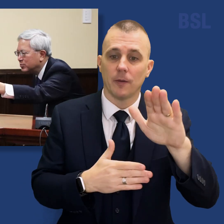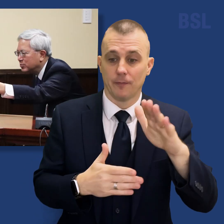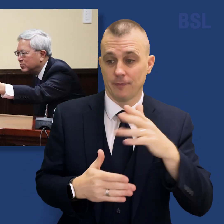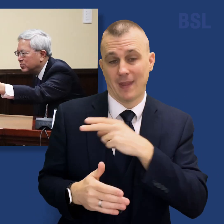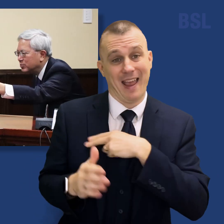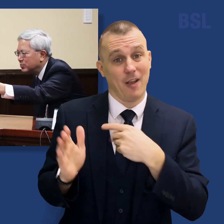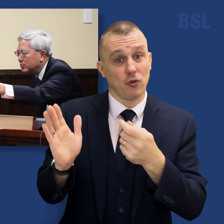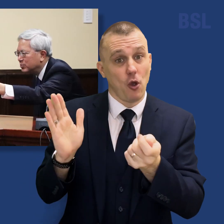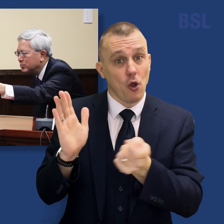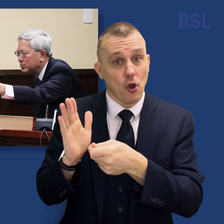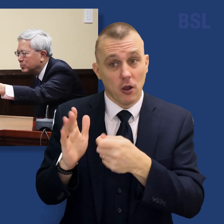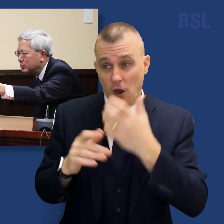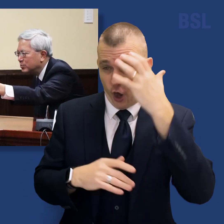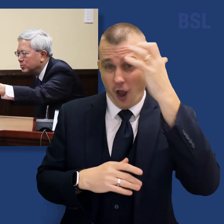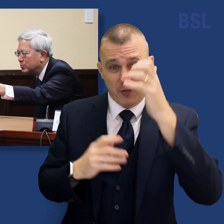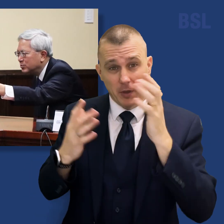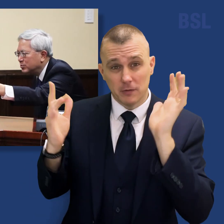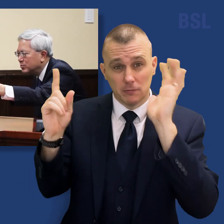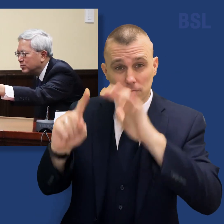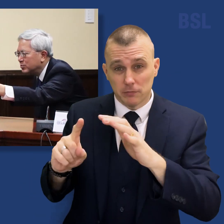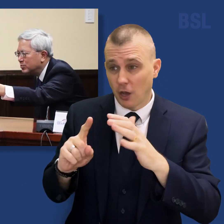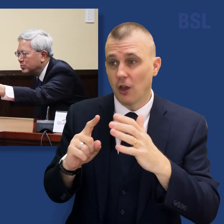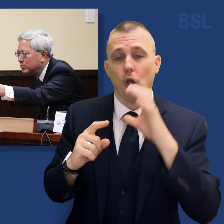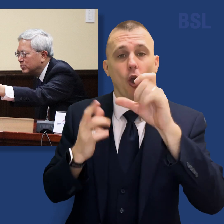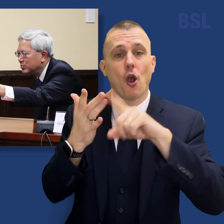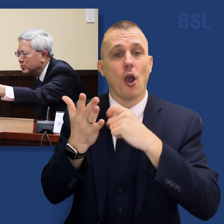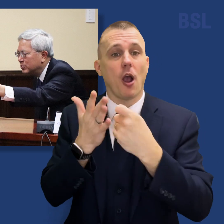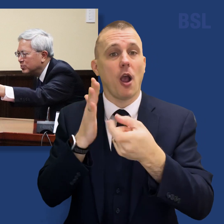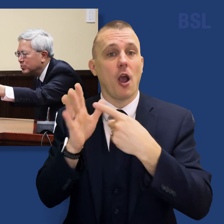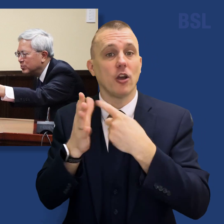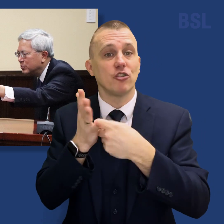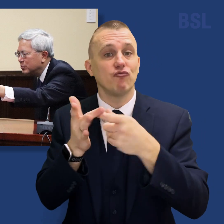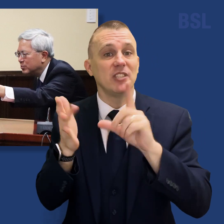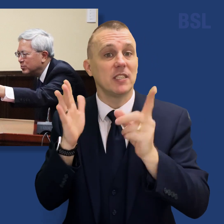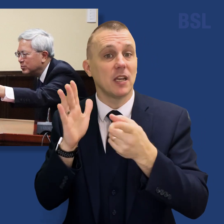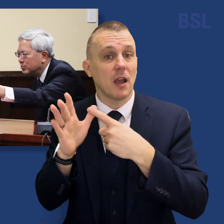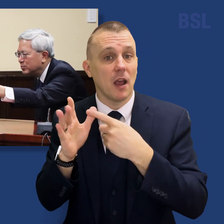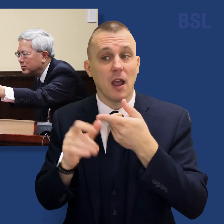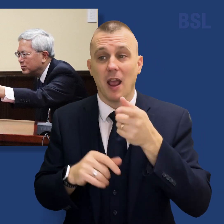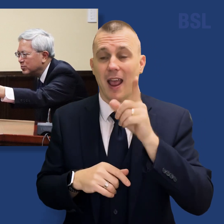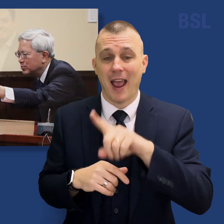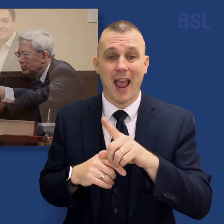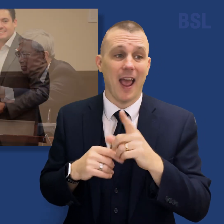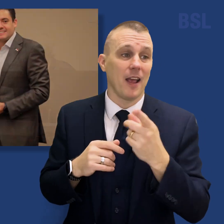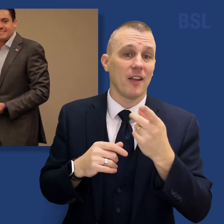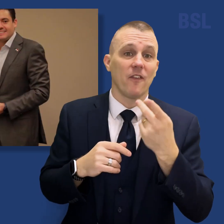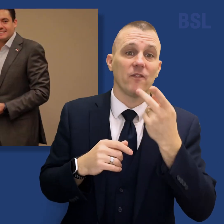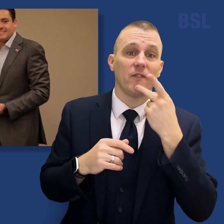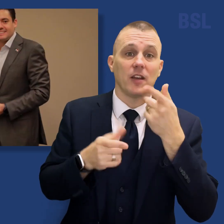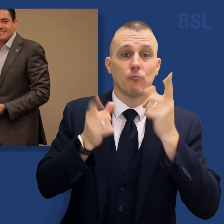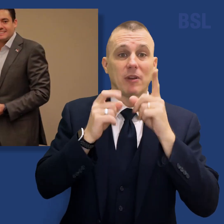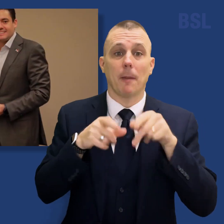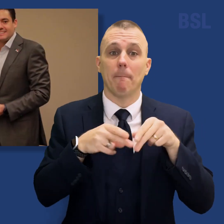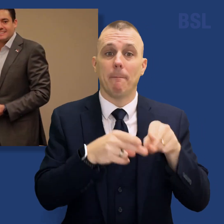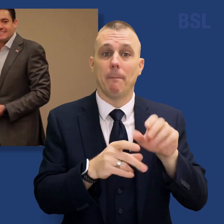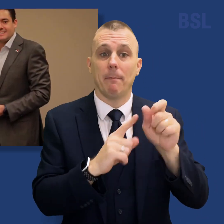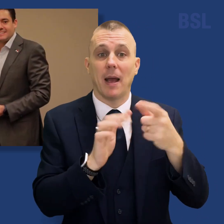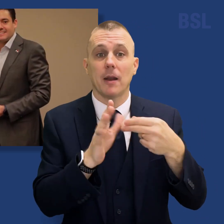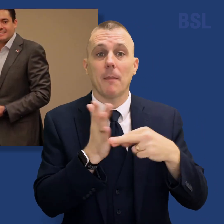Gong also met with government officials, including the president of Costa Rica, Rodrigo Chavez, and the vice president of Panama, Jose